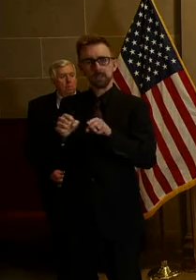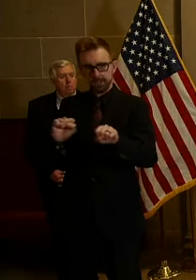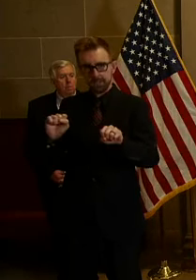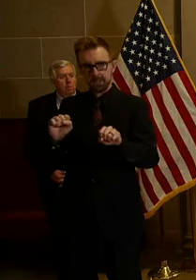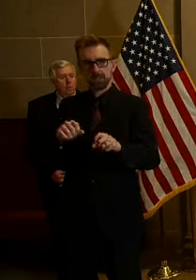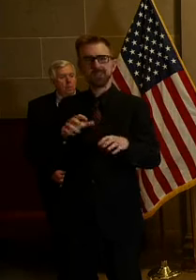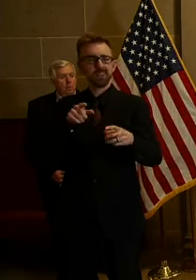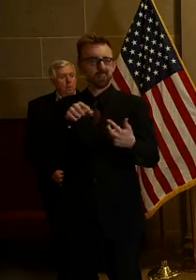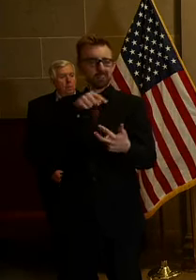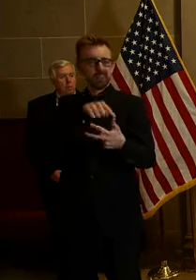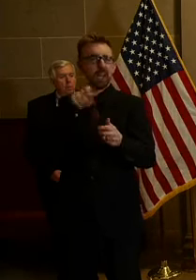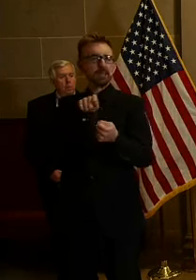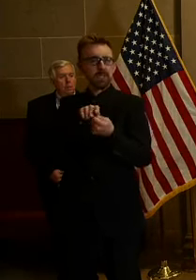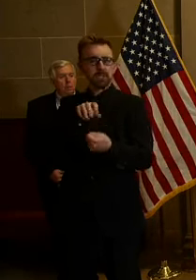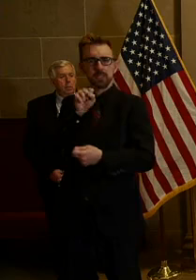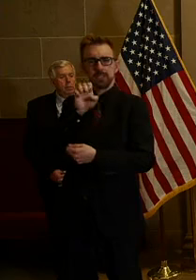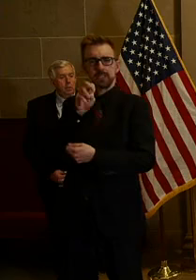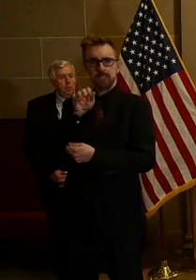Agency.